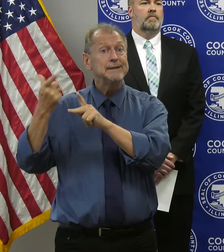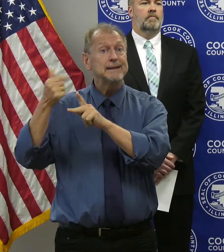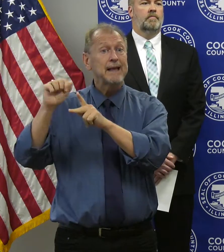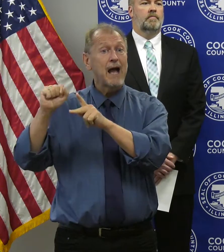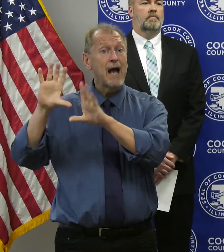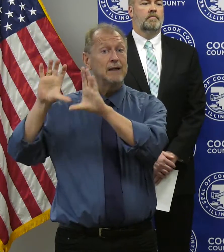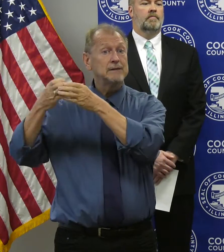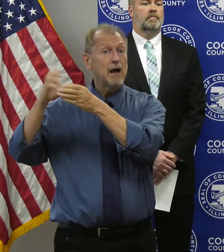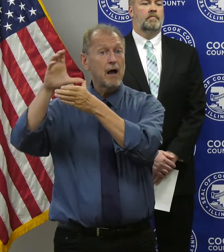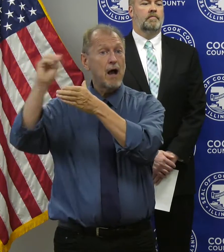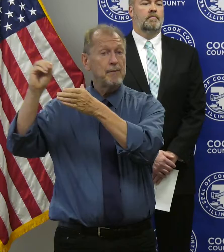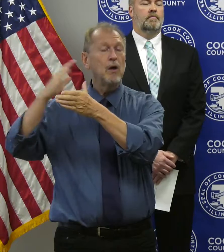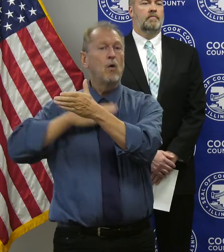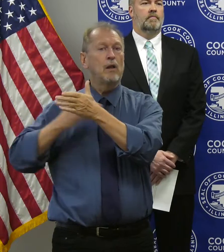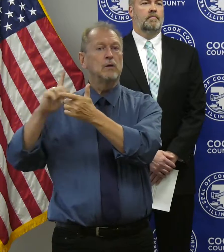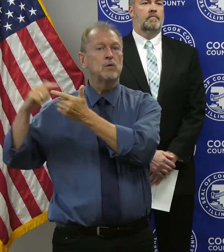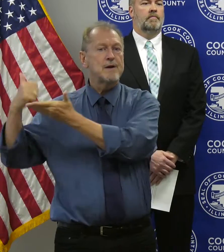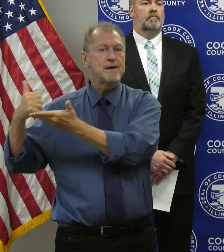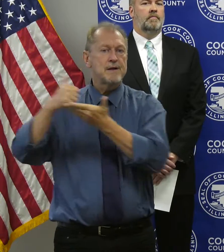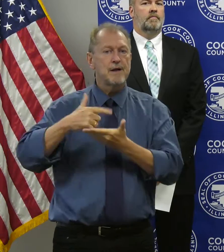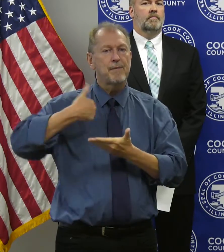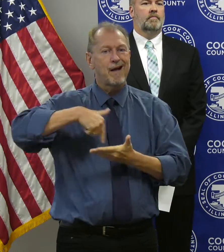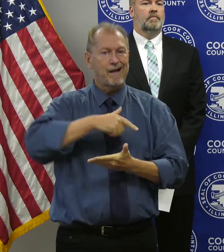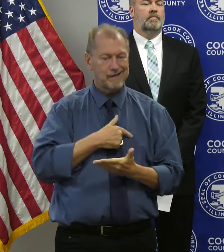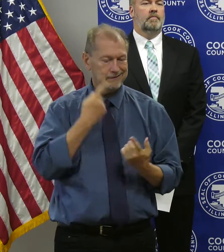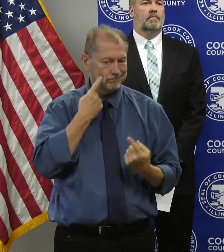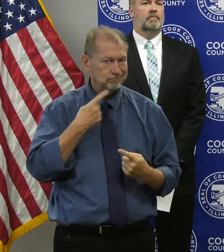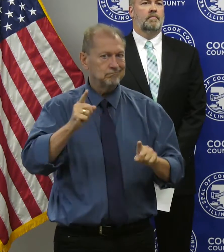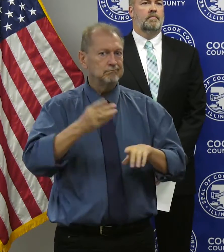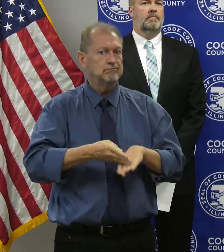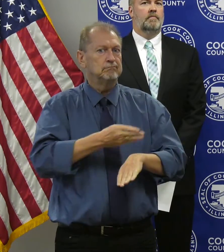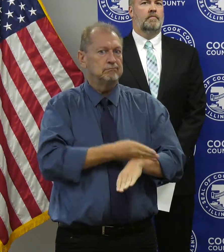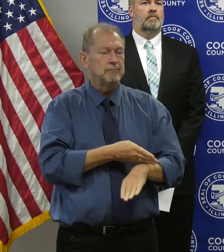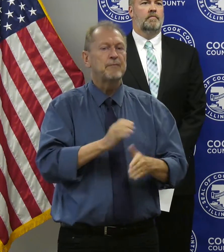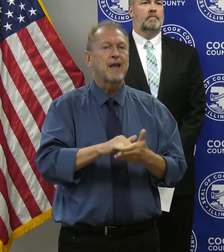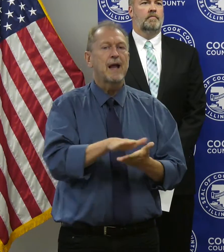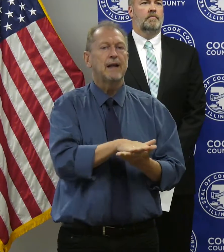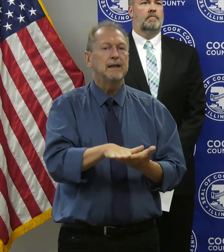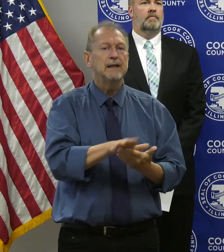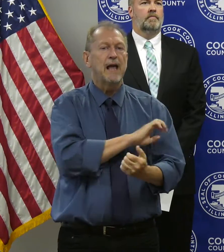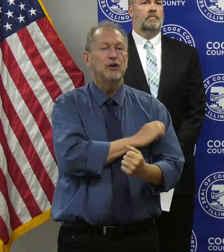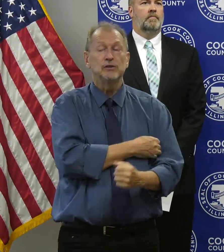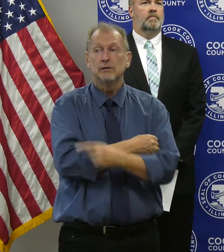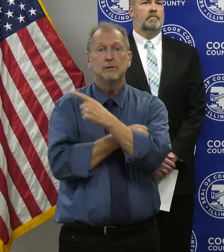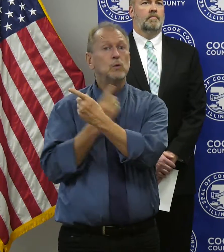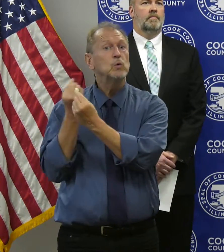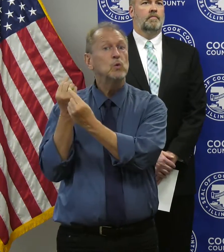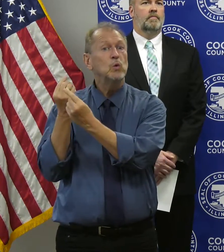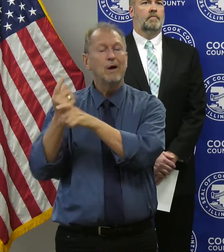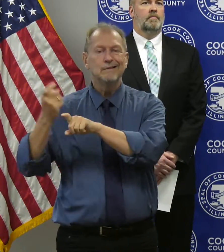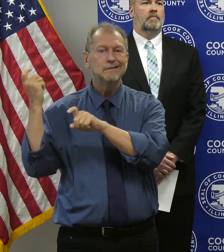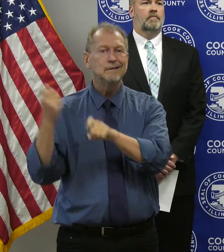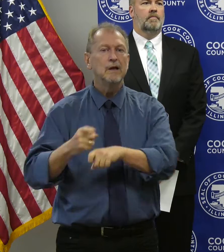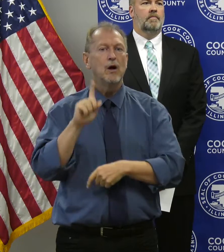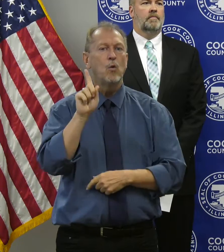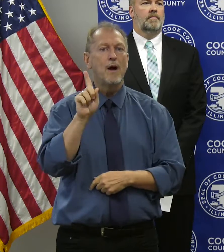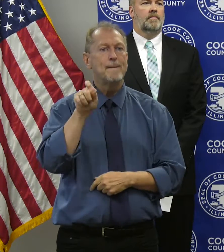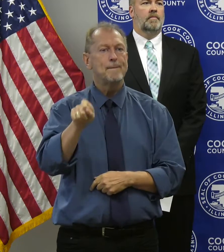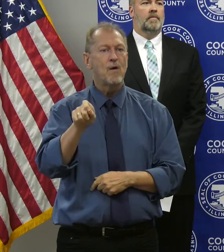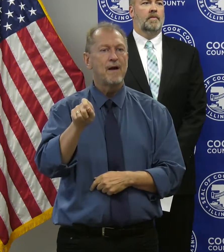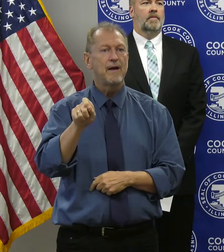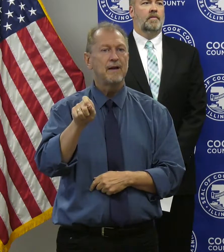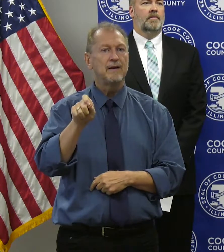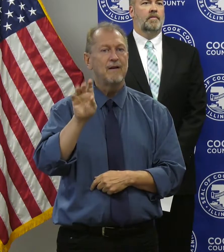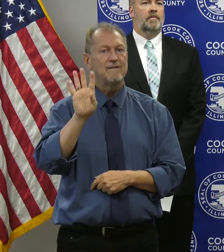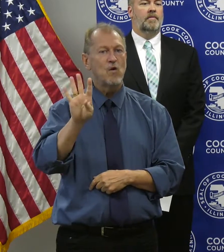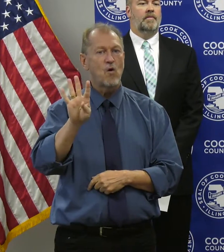measures and advance our commitment to clean energy. They generously provided 1.5 million, well, actually 1